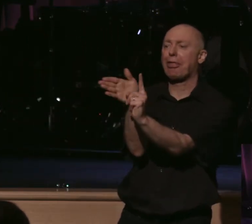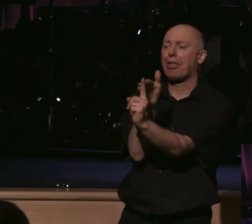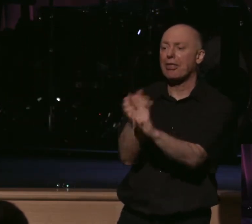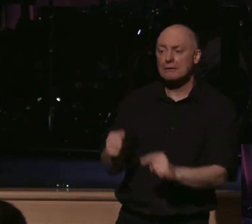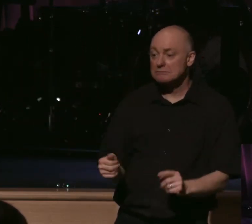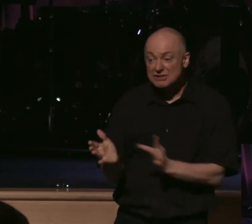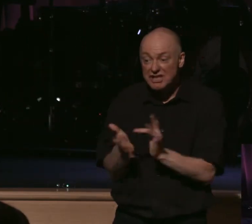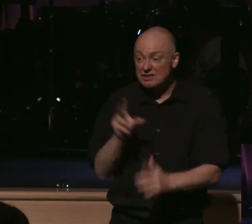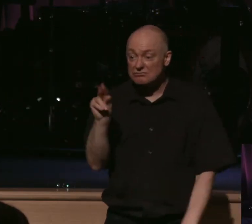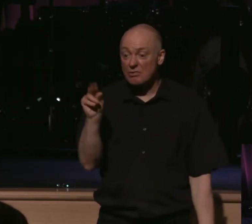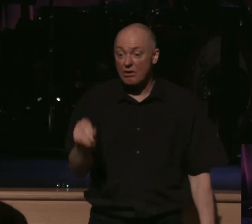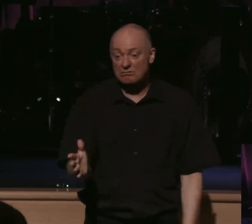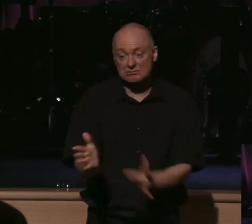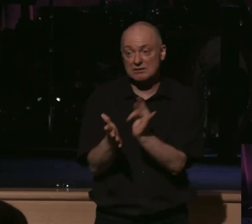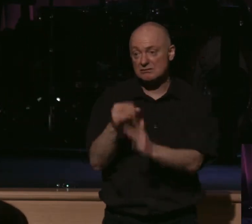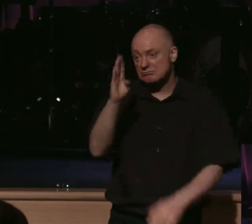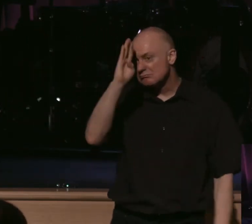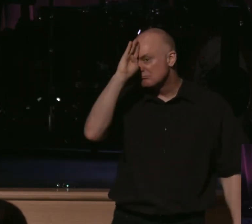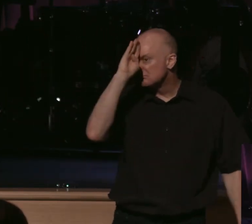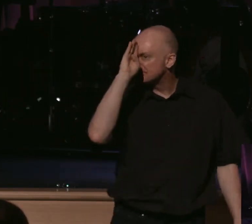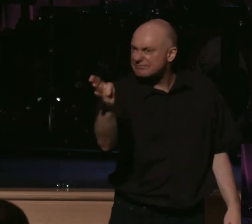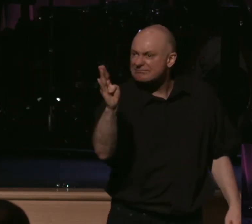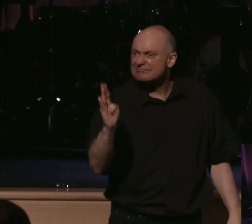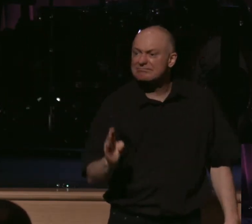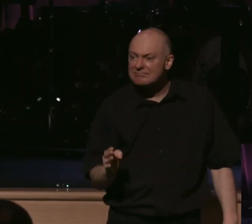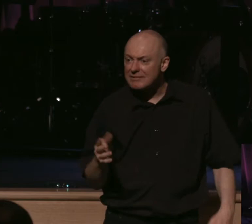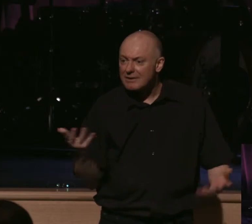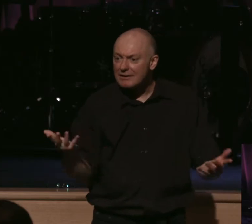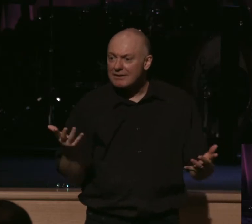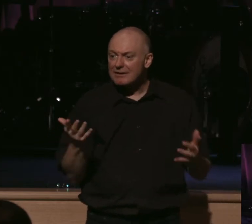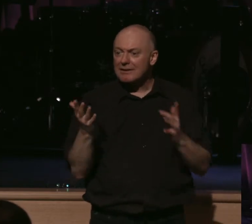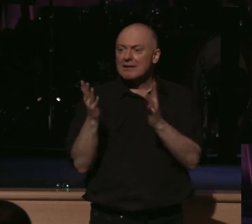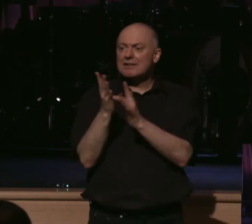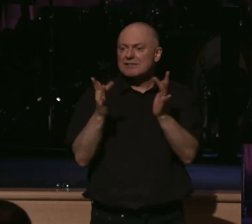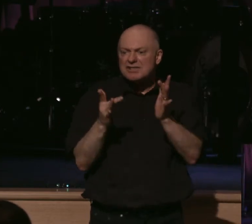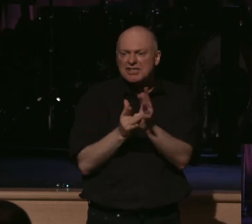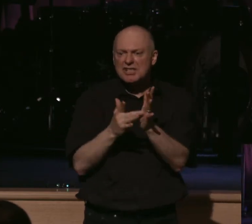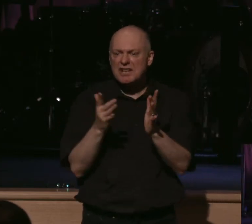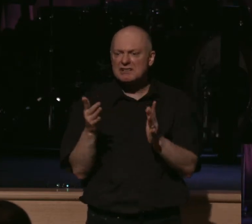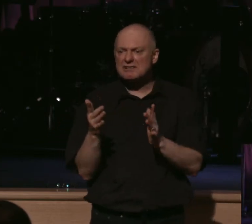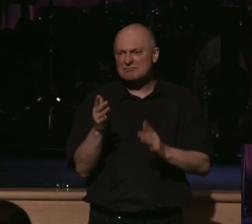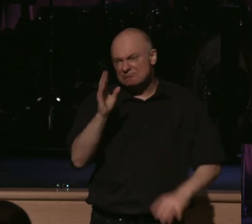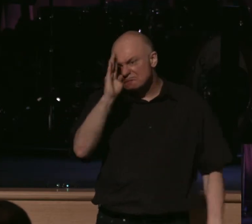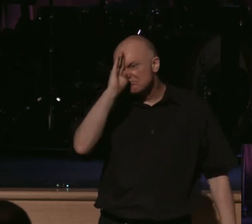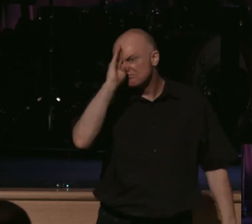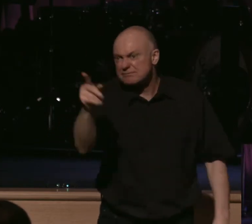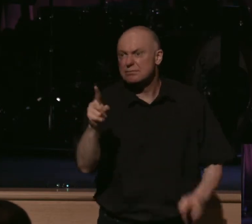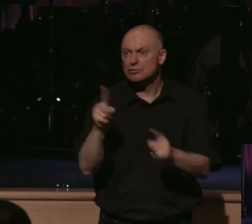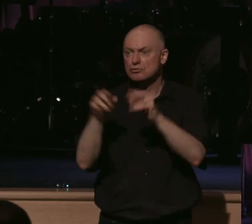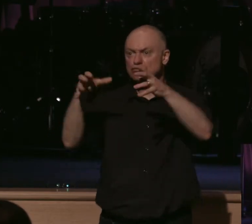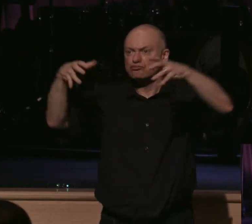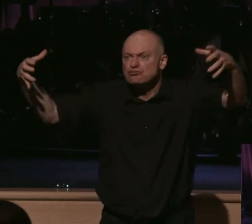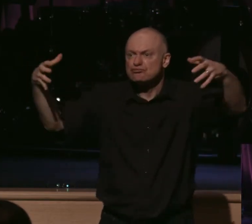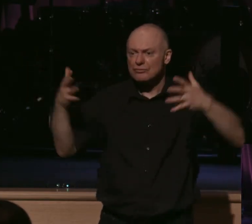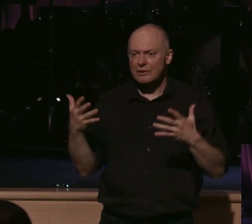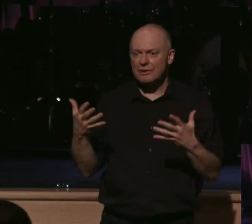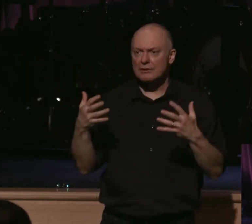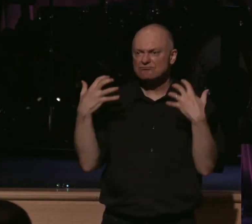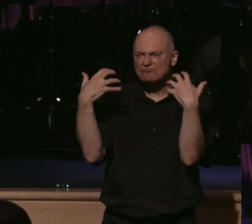cutting the line down the middle, or even worse, and he's setting it straight on what he says are the demands